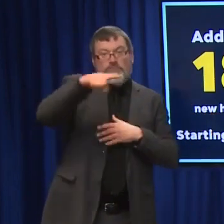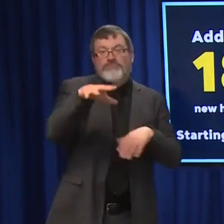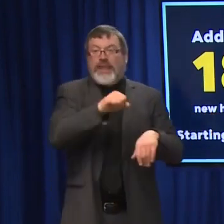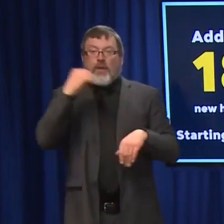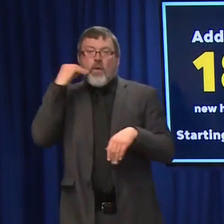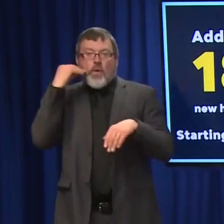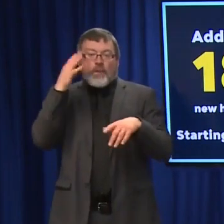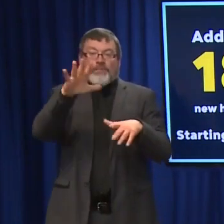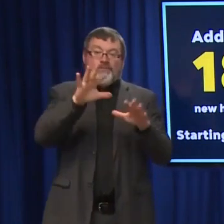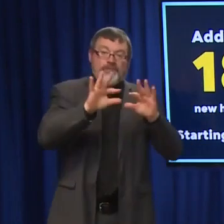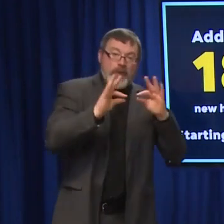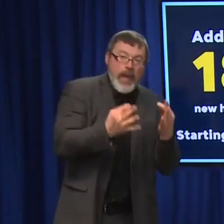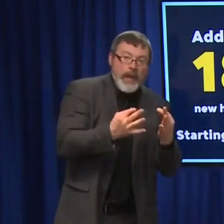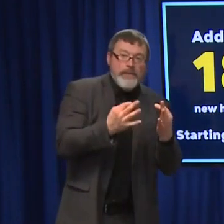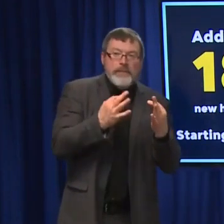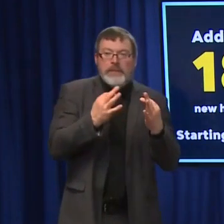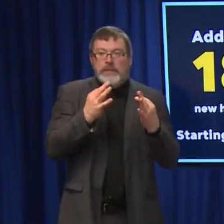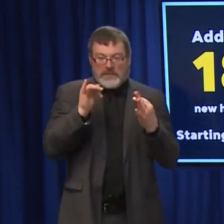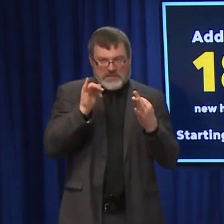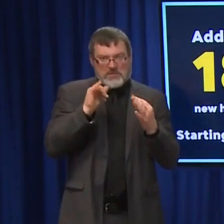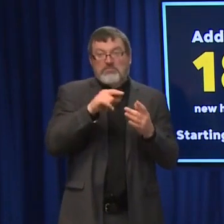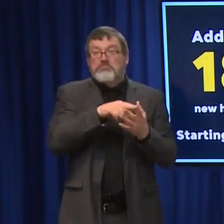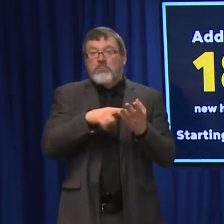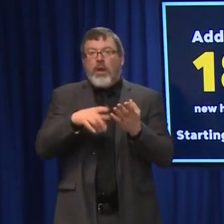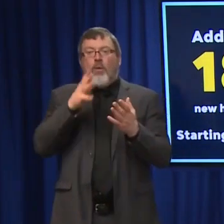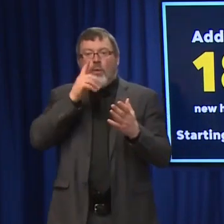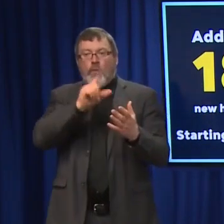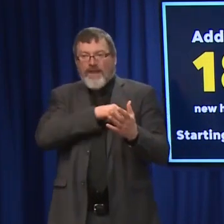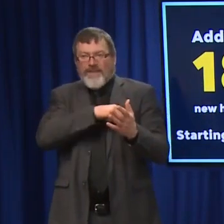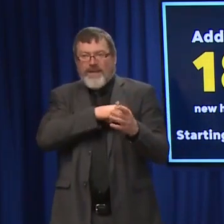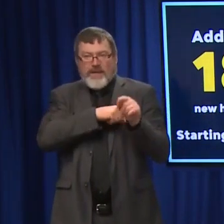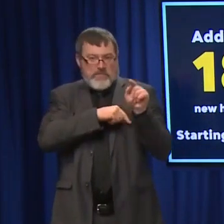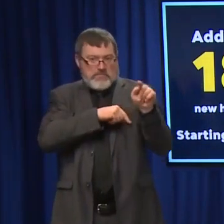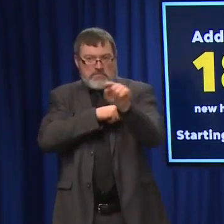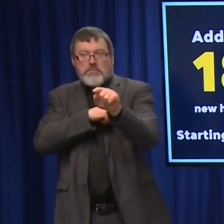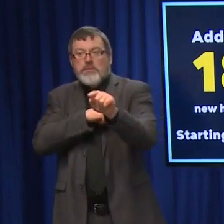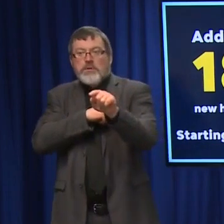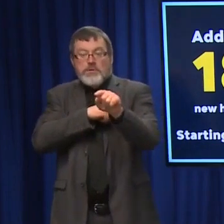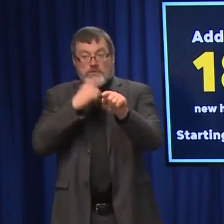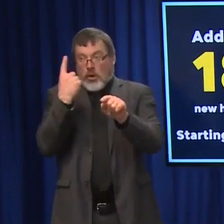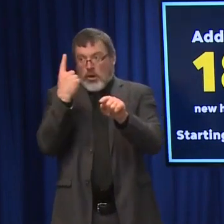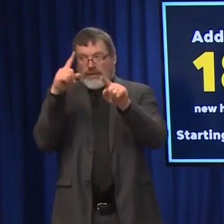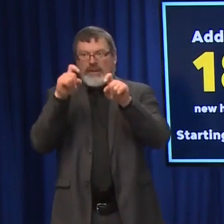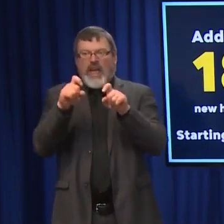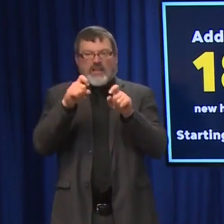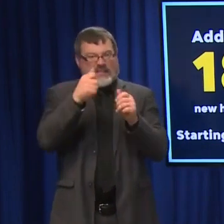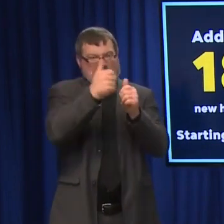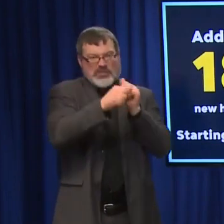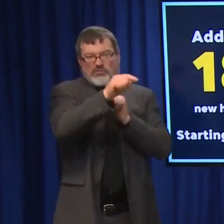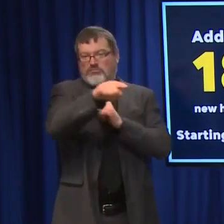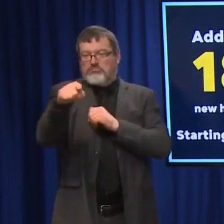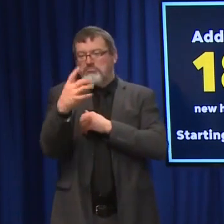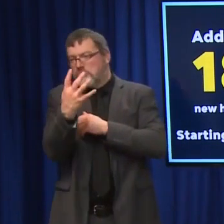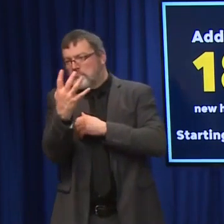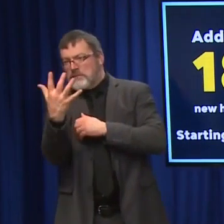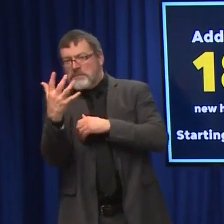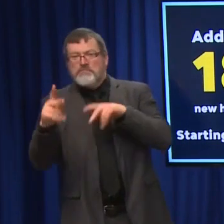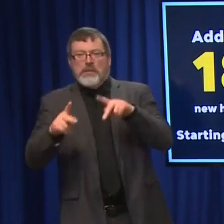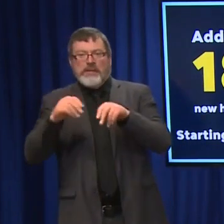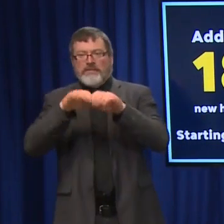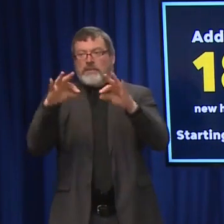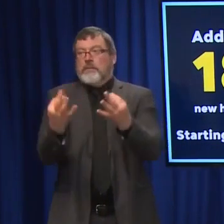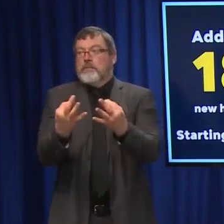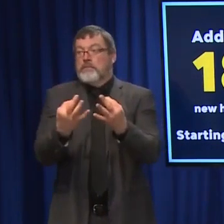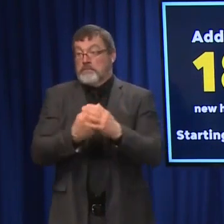on and get a bunch of these tests, because they don't just send one, they send a few, which is really, really great. So, nh